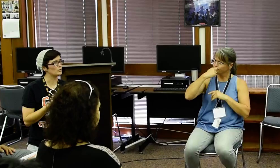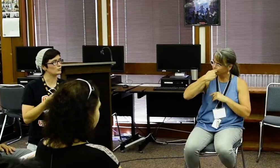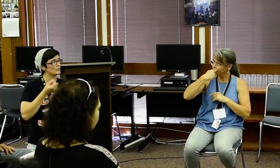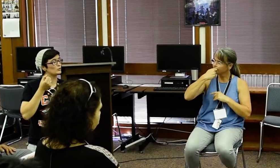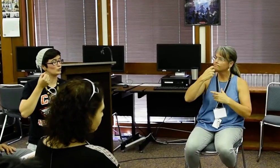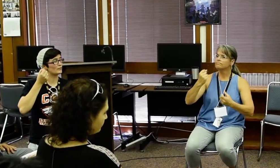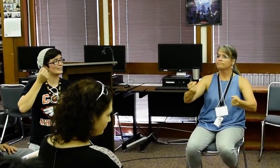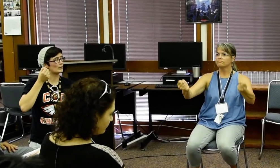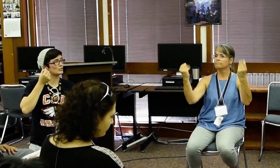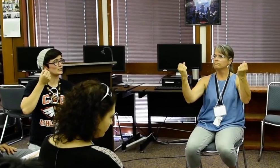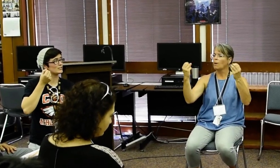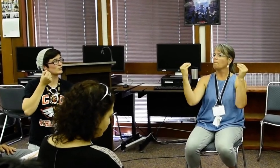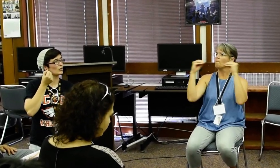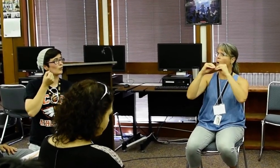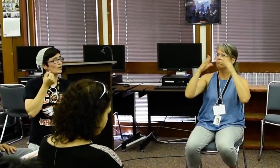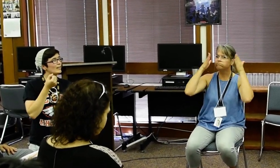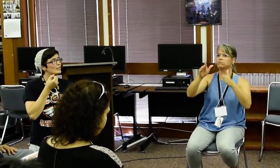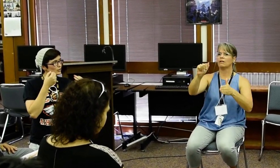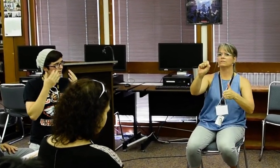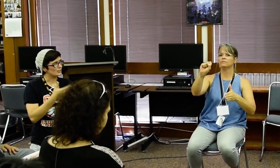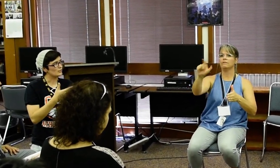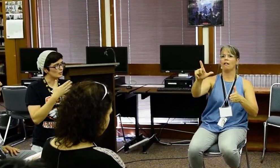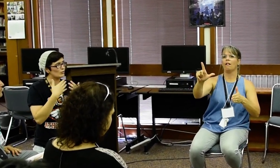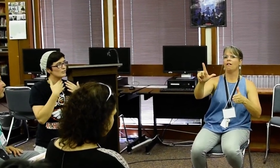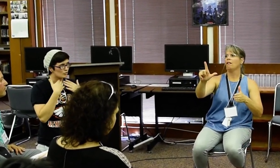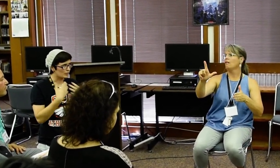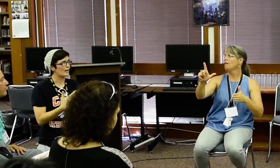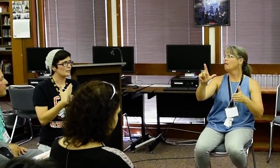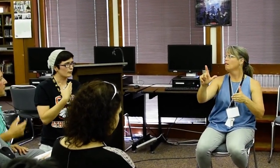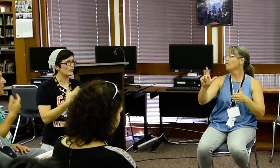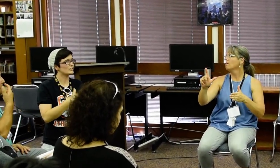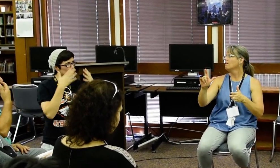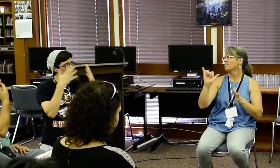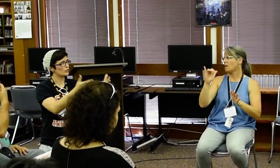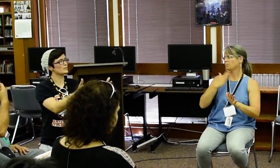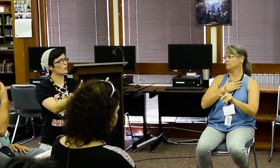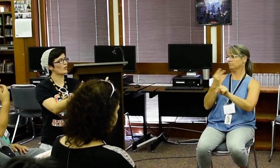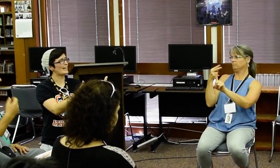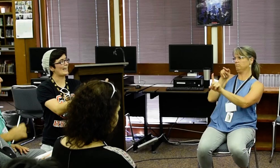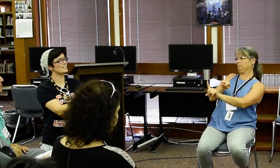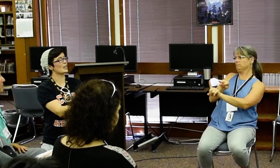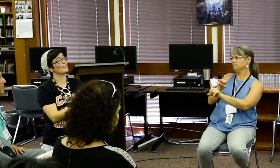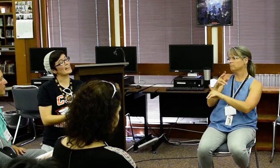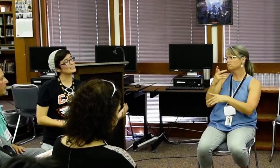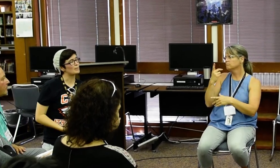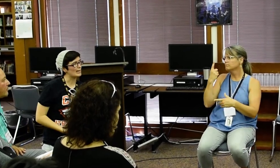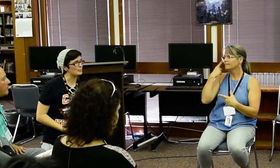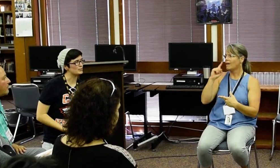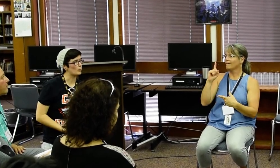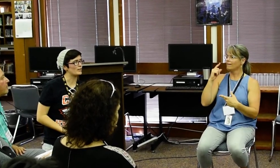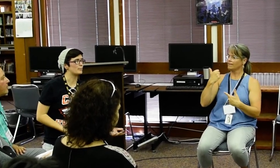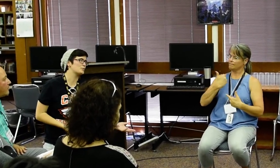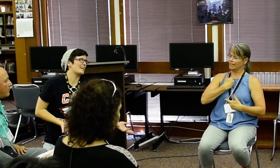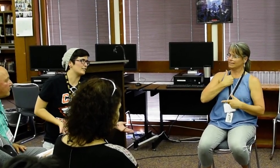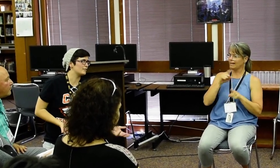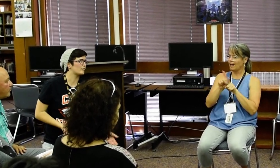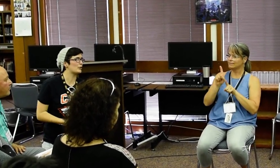You do two languages, so you need to turn off your voice and just focus more on ASL. That's my point of perspective for